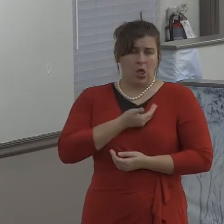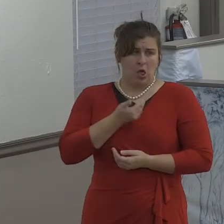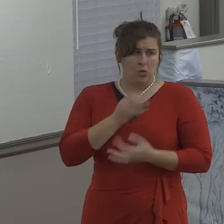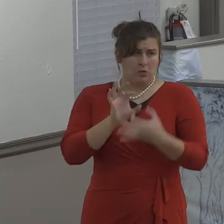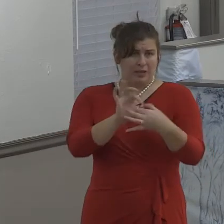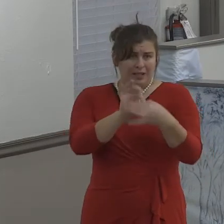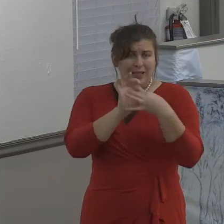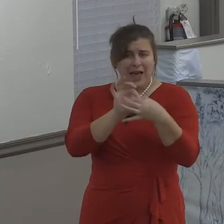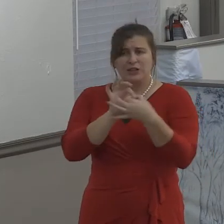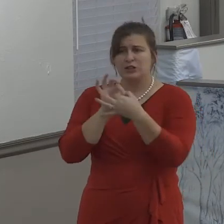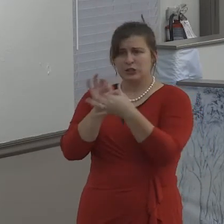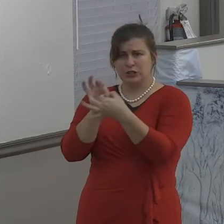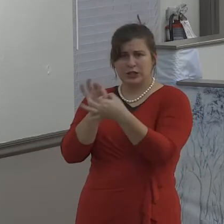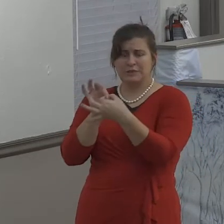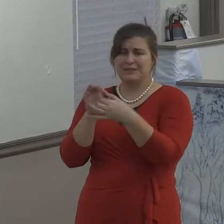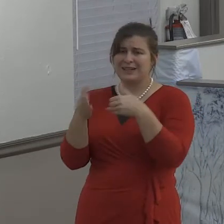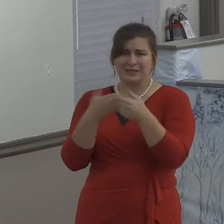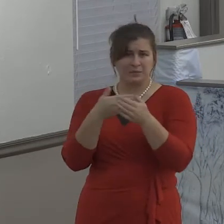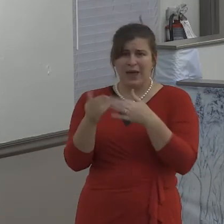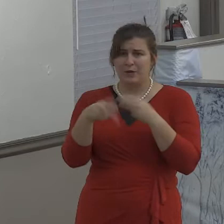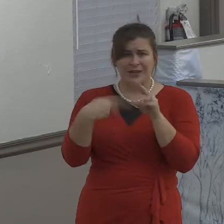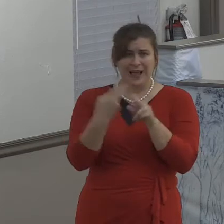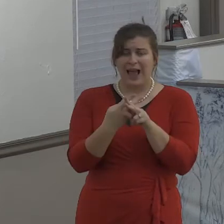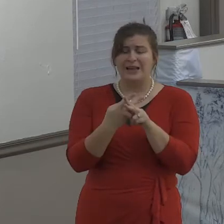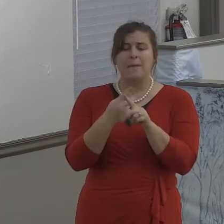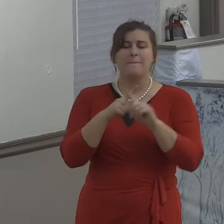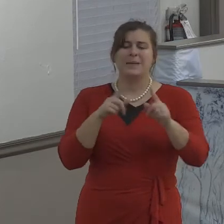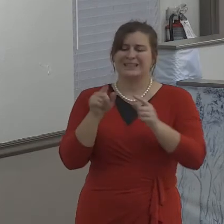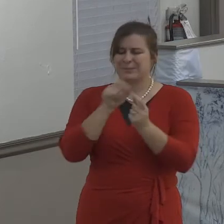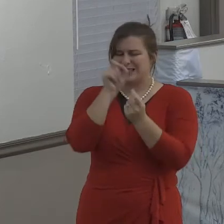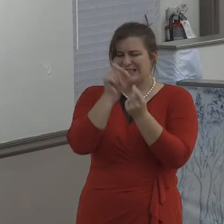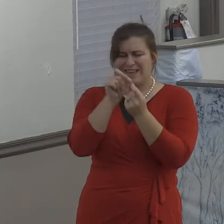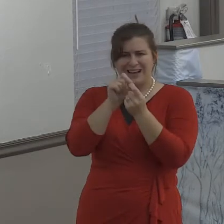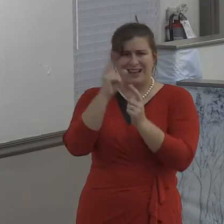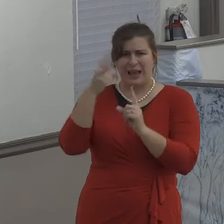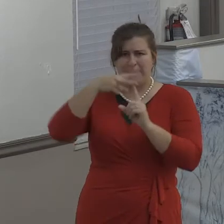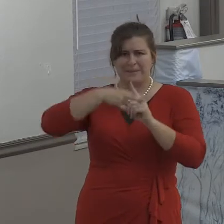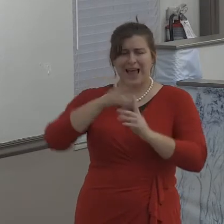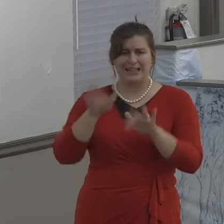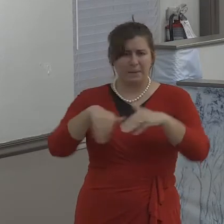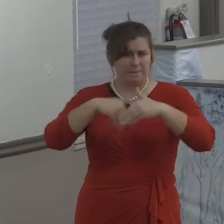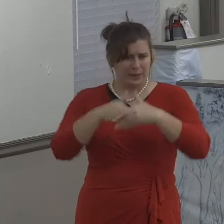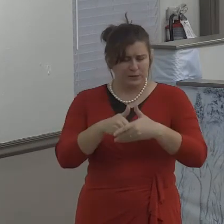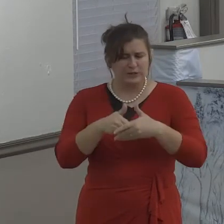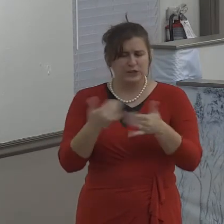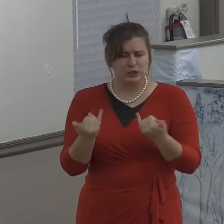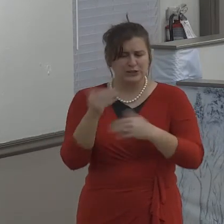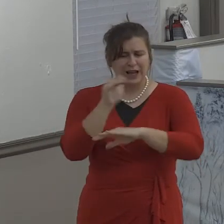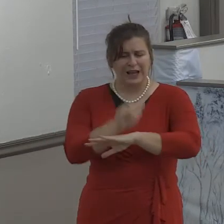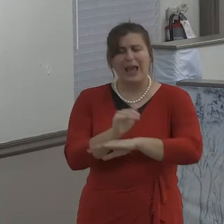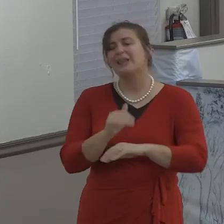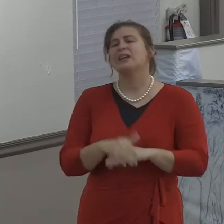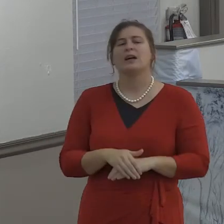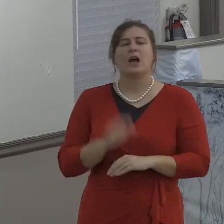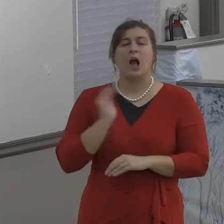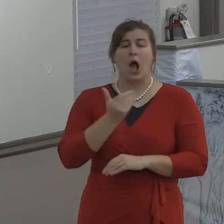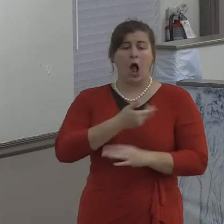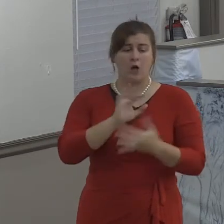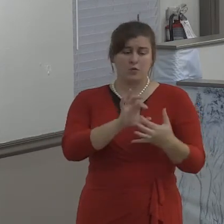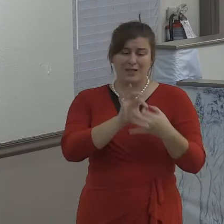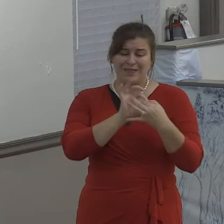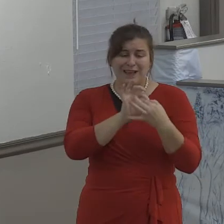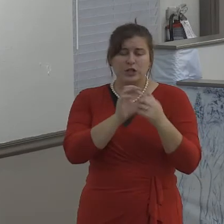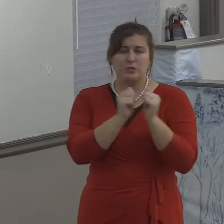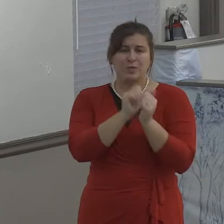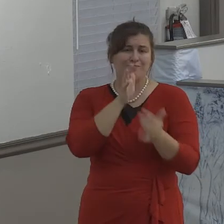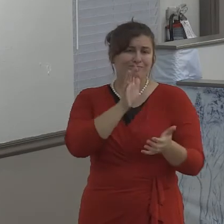love of Jesus. It is agape. It is the love that gives itself in